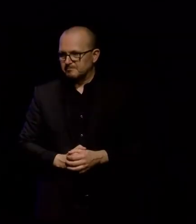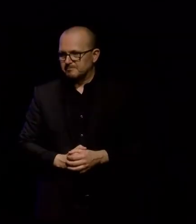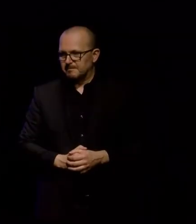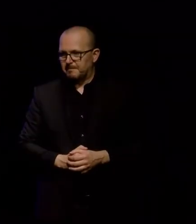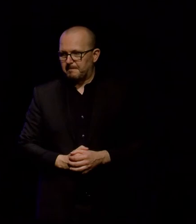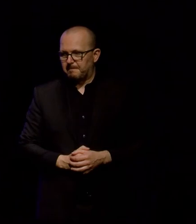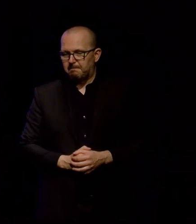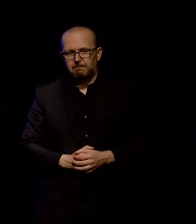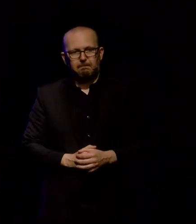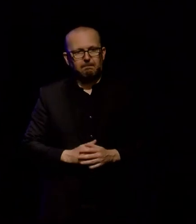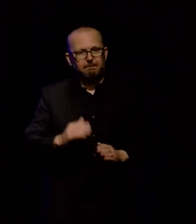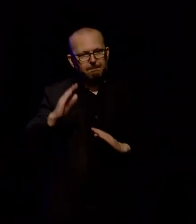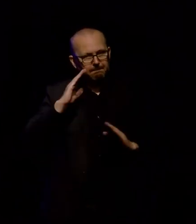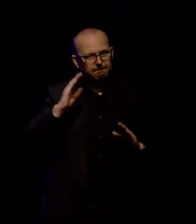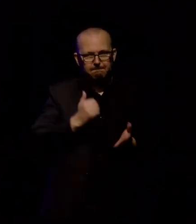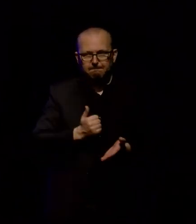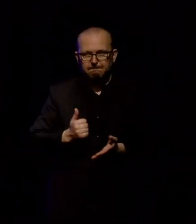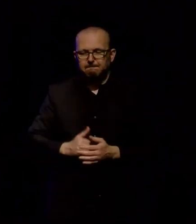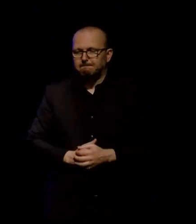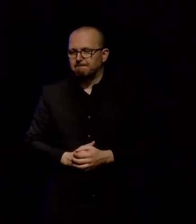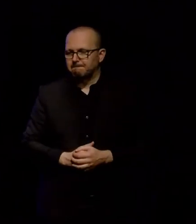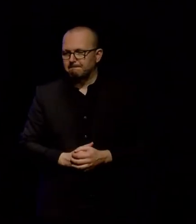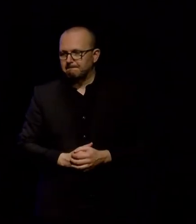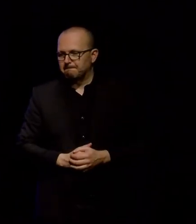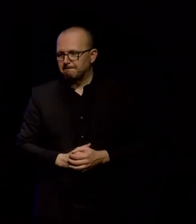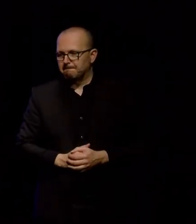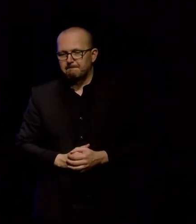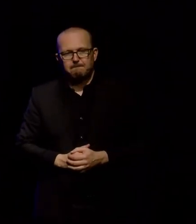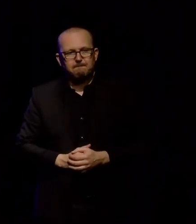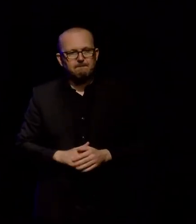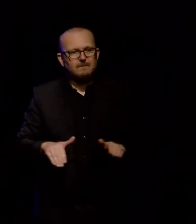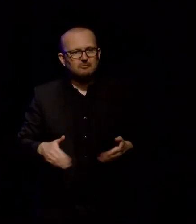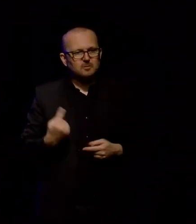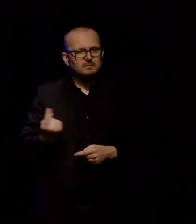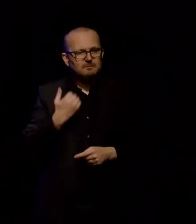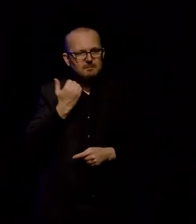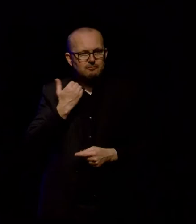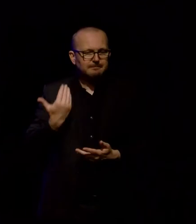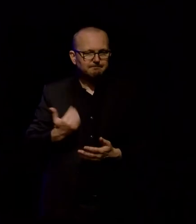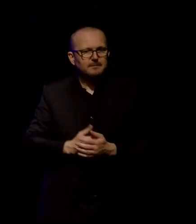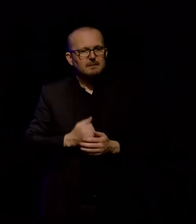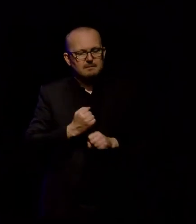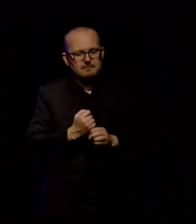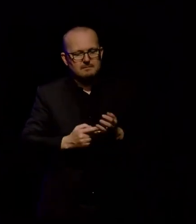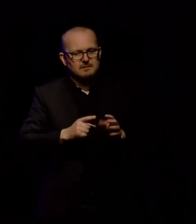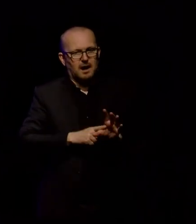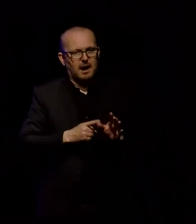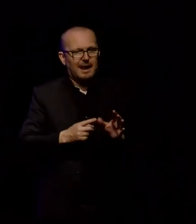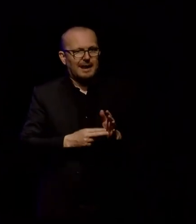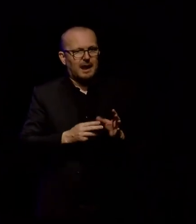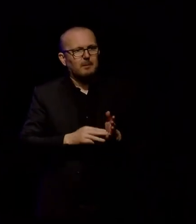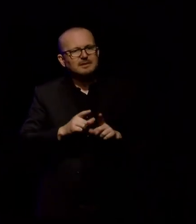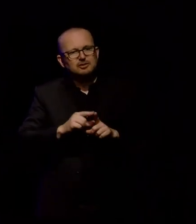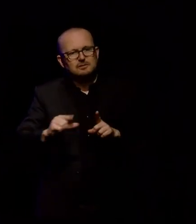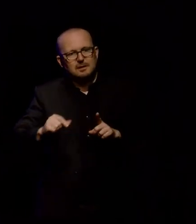Tēnāi koutou katoa. Kau tamaki, pangehira, te whare, kou gai, toku ingoa. Kia ora, I'm Gai, Digital Experience Lead at Auckland War Memorial